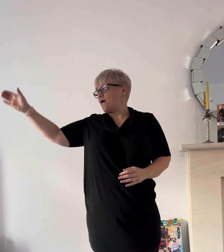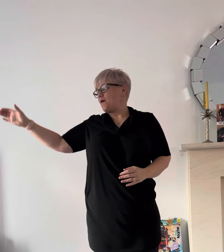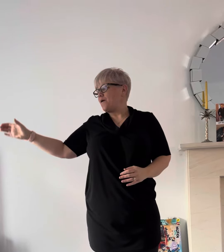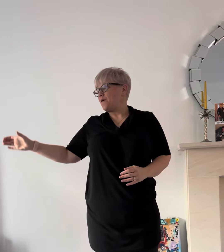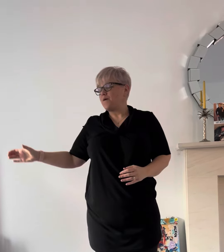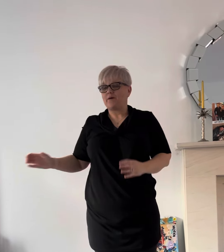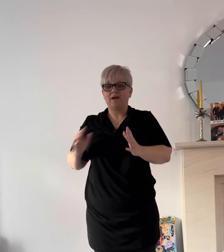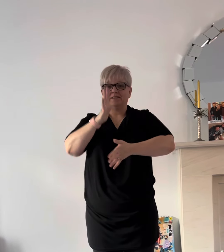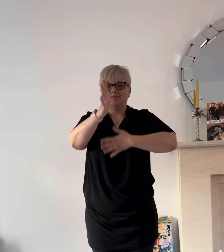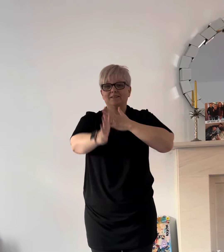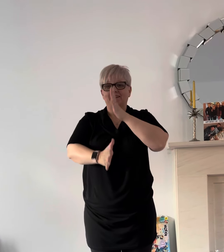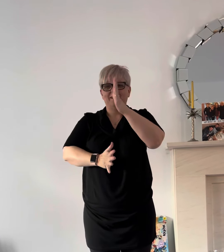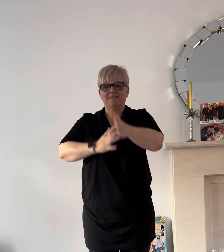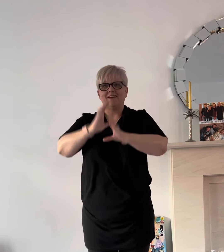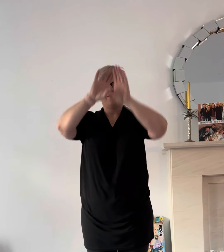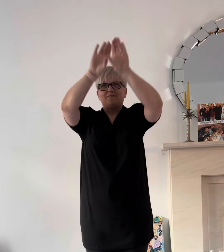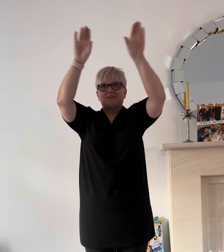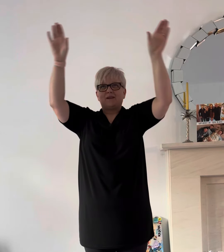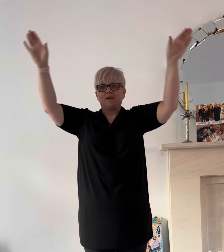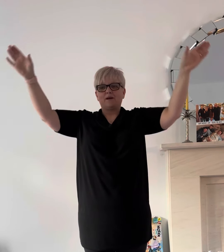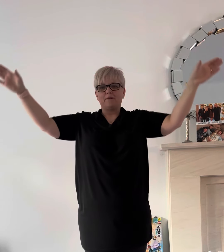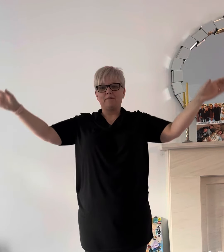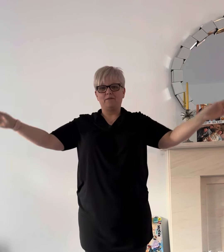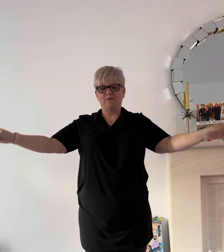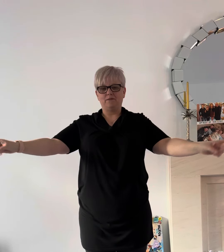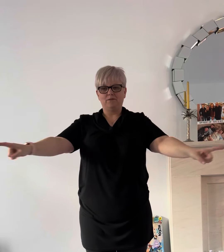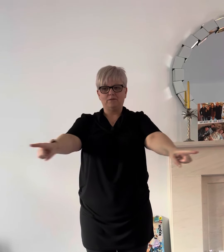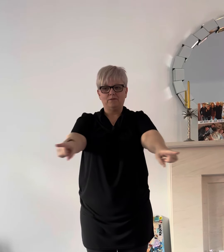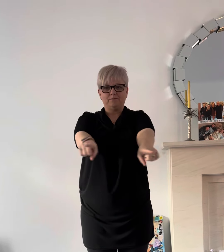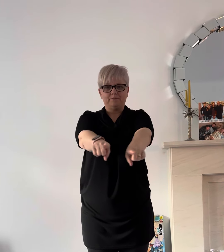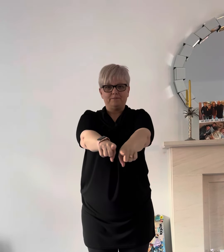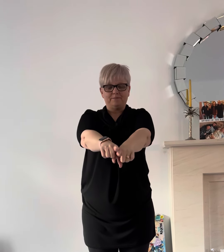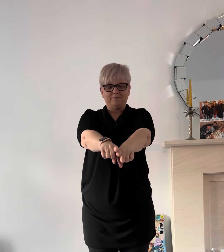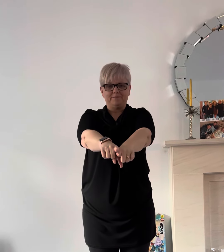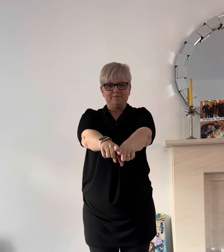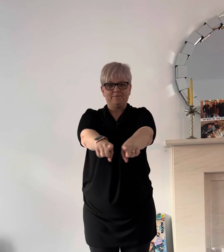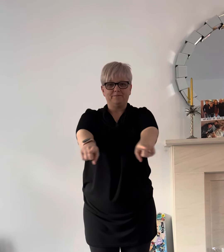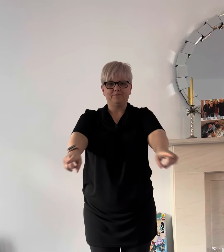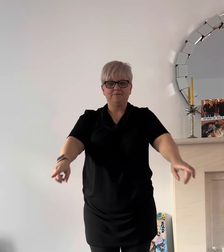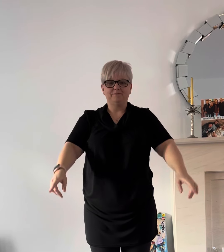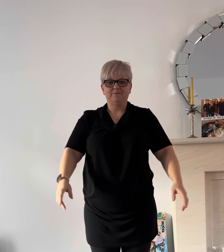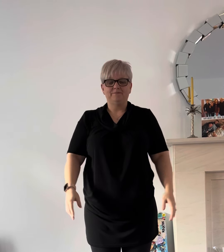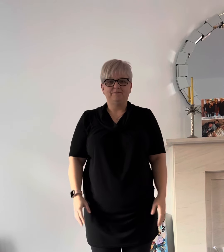sing a rainbow too. All right.